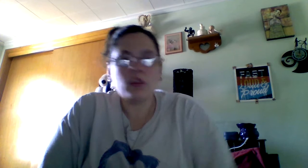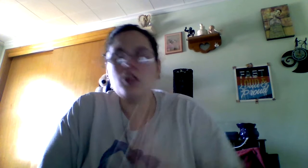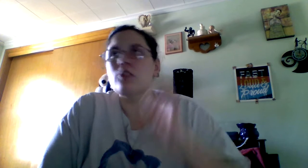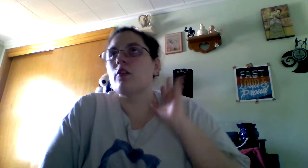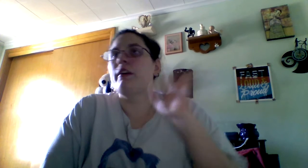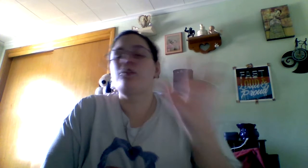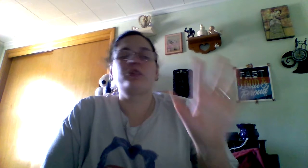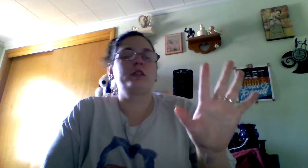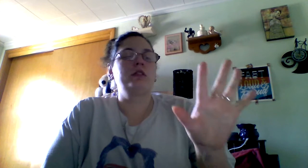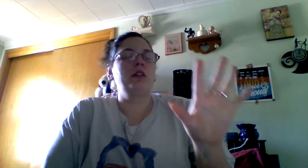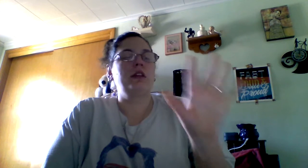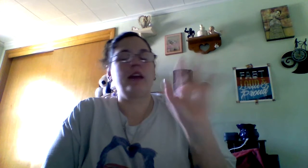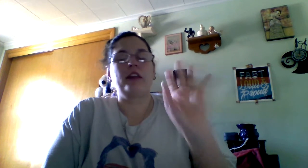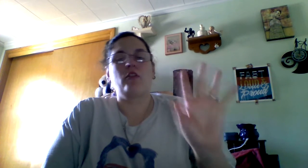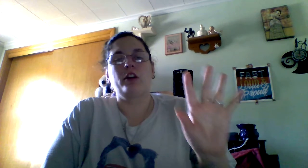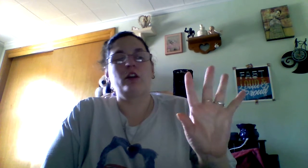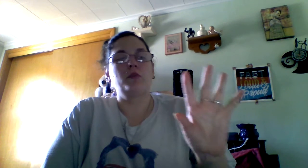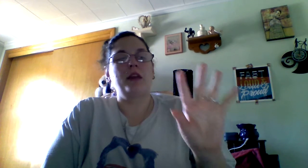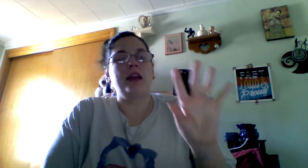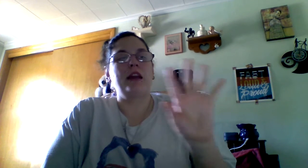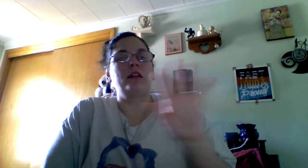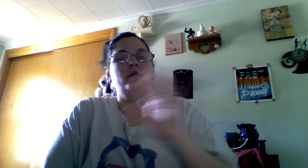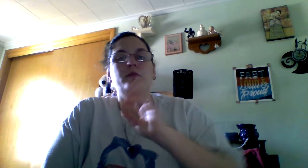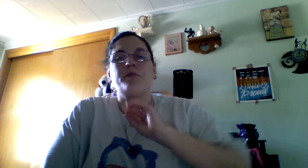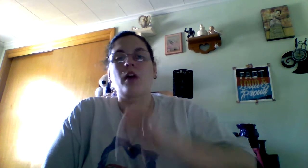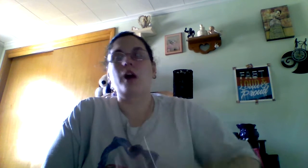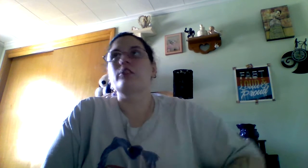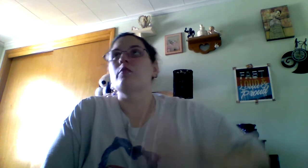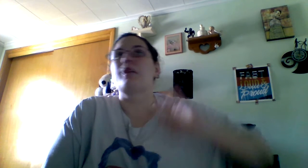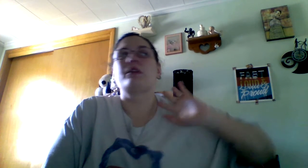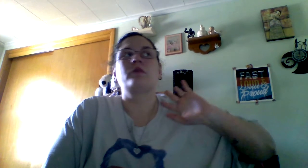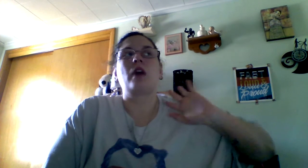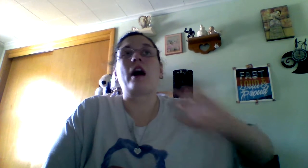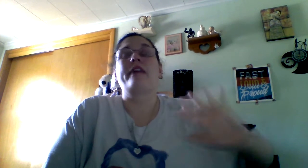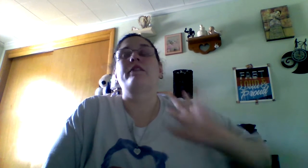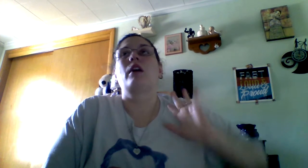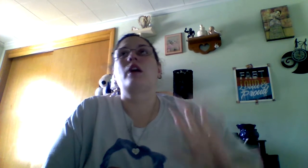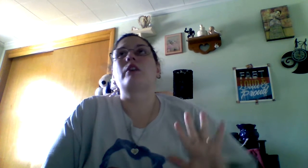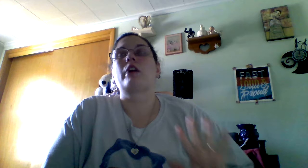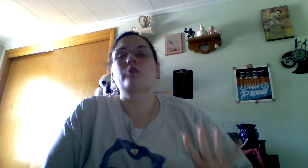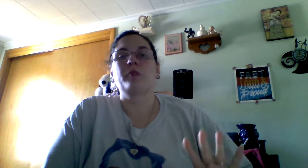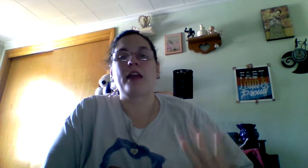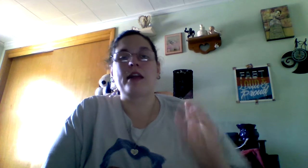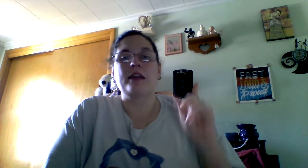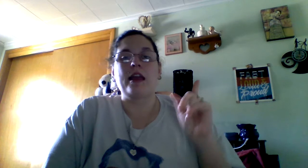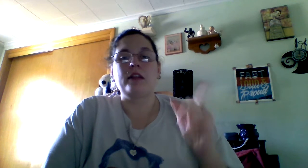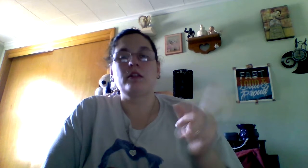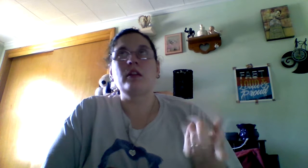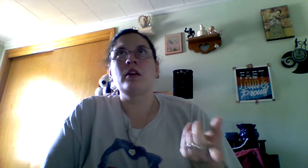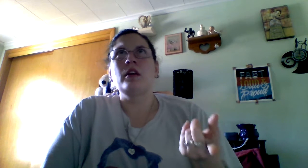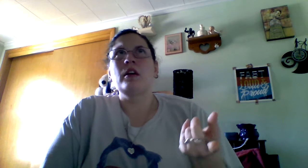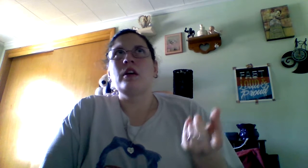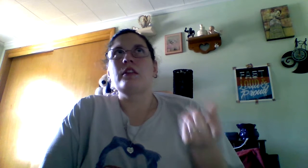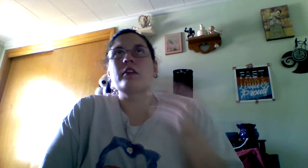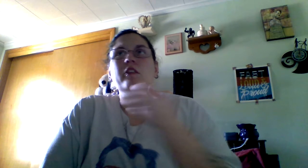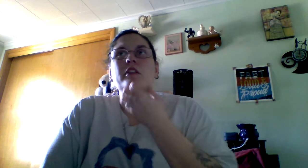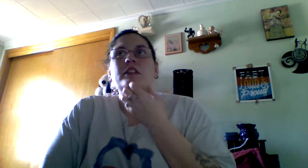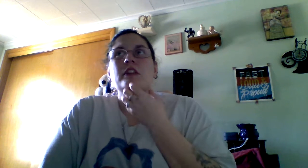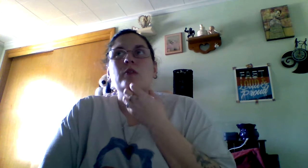So, I just ignored him and blocked him and I have not talked to him again. And I think around this time, too,